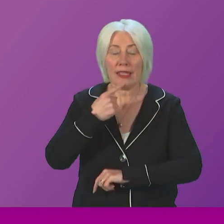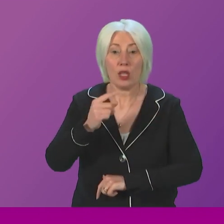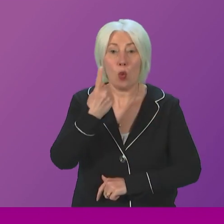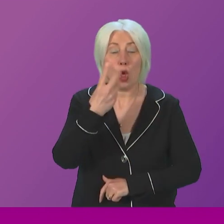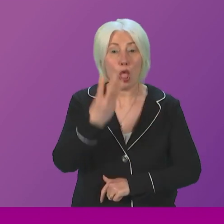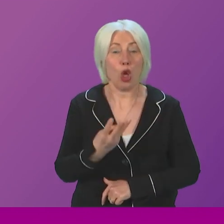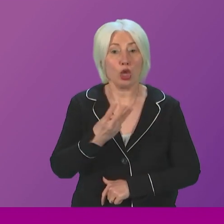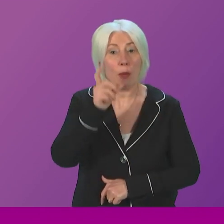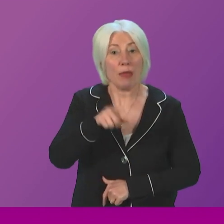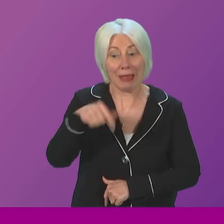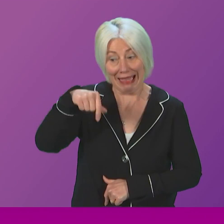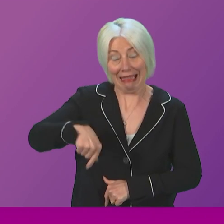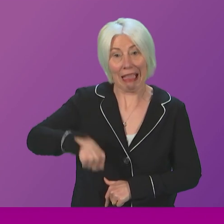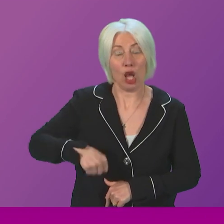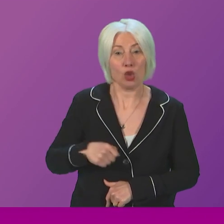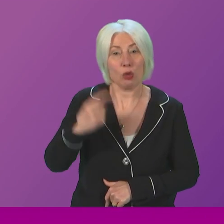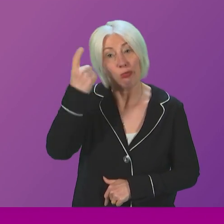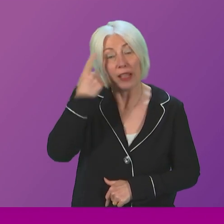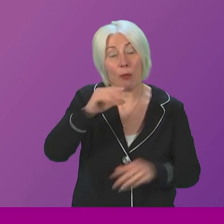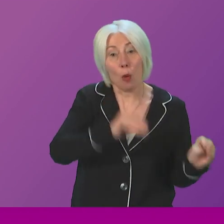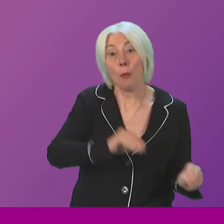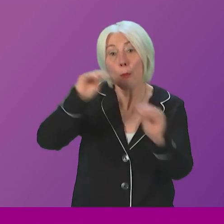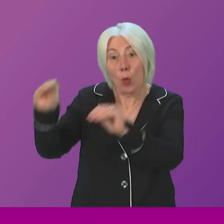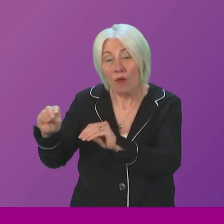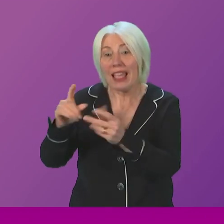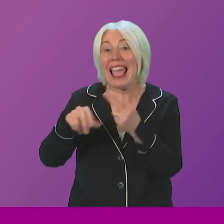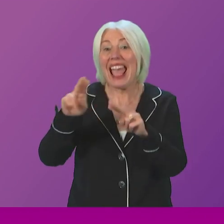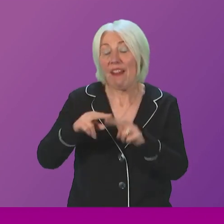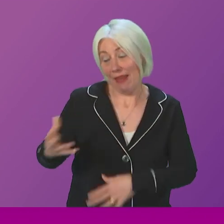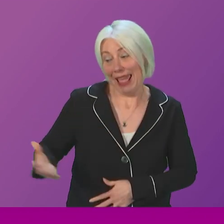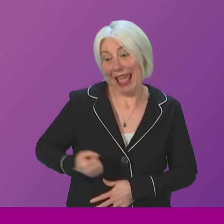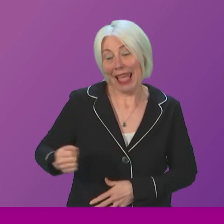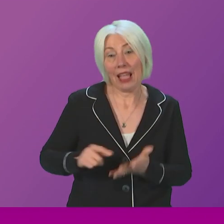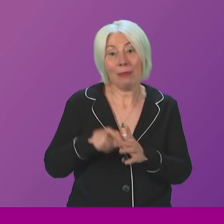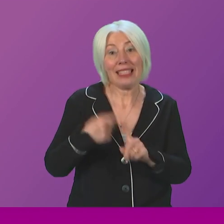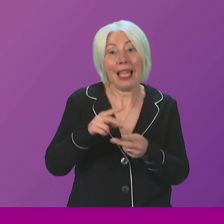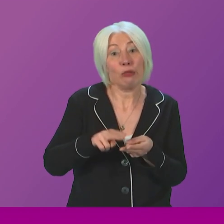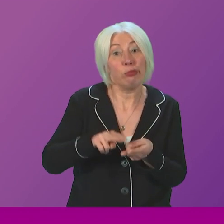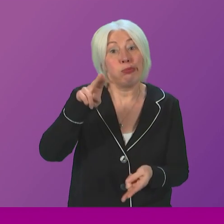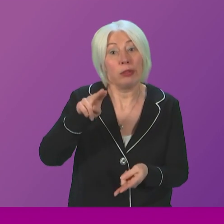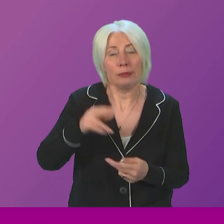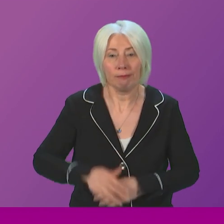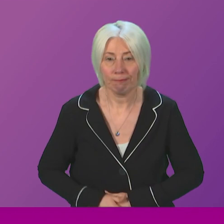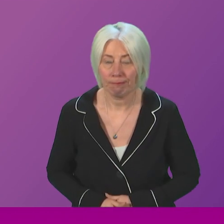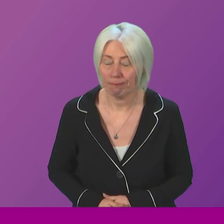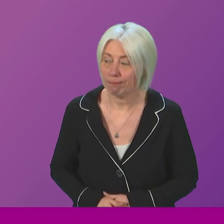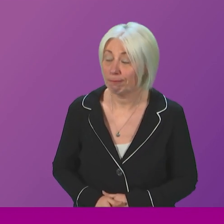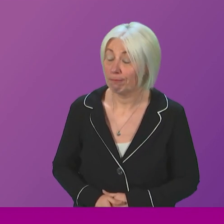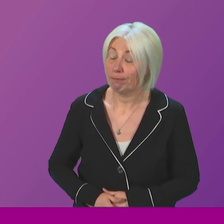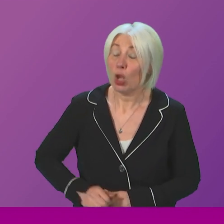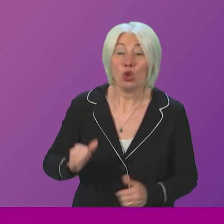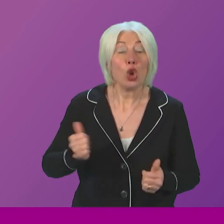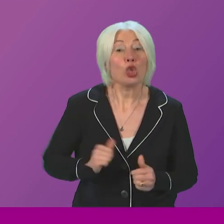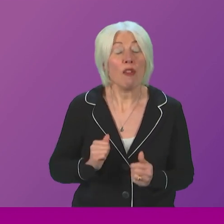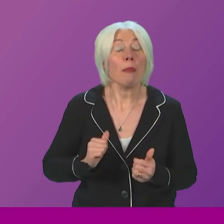people in Scotland would consider relocating if income taxes were increased further. First Minister. The Scottish Government is proud to